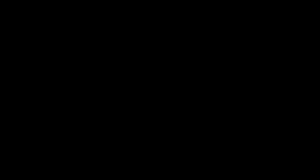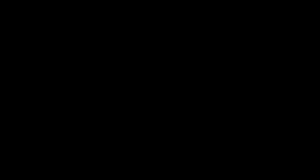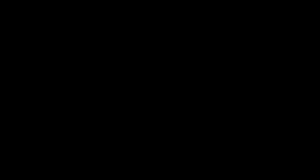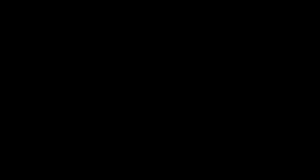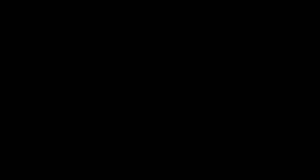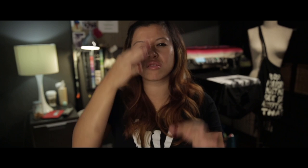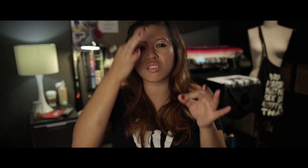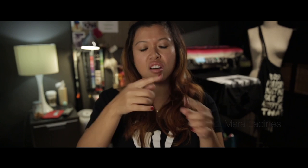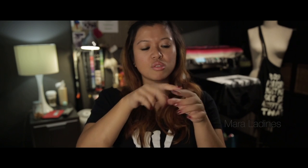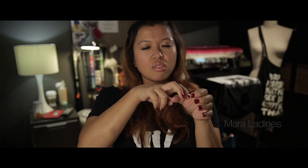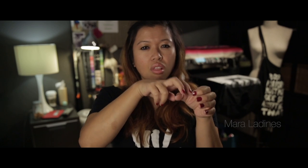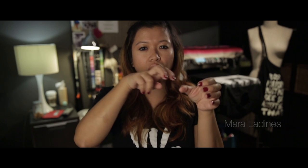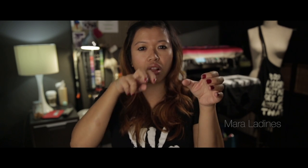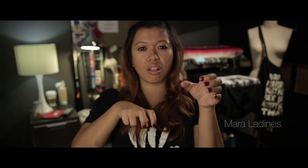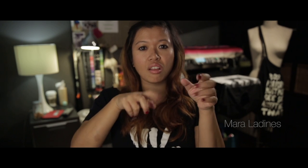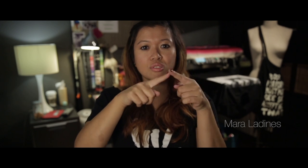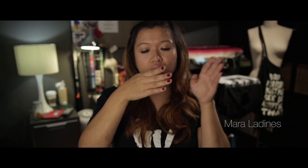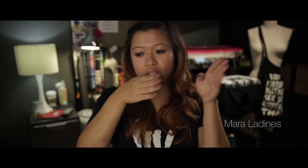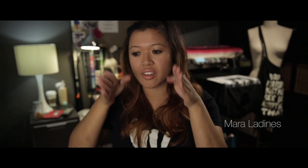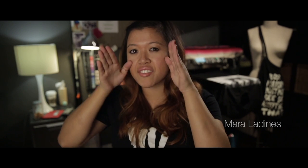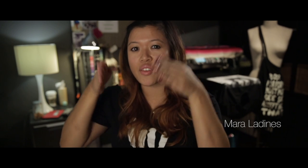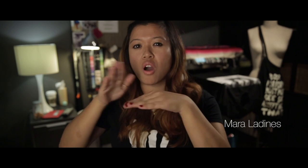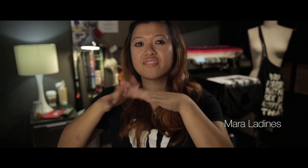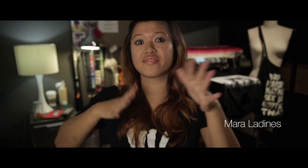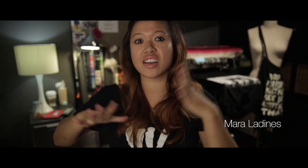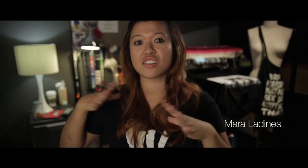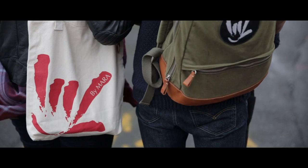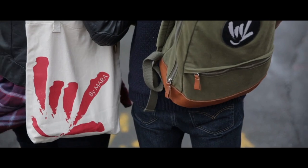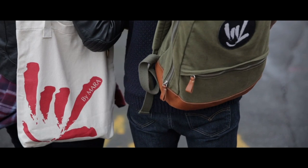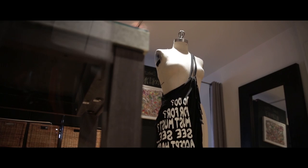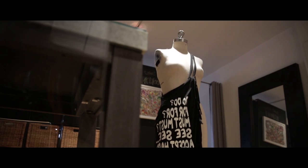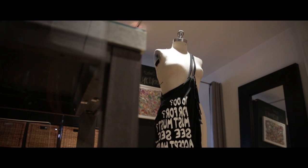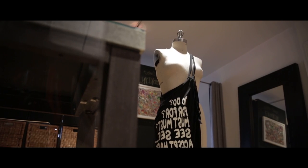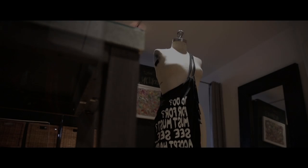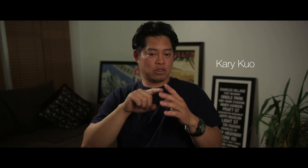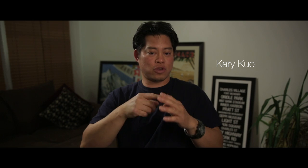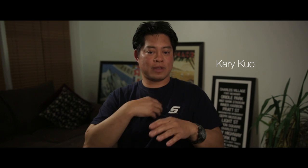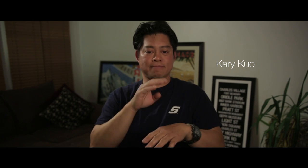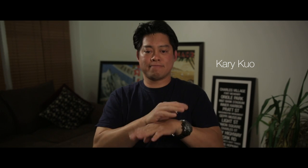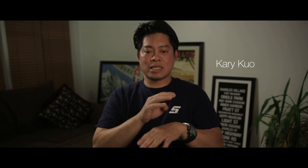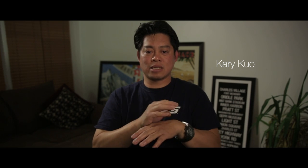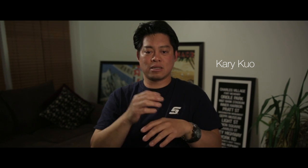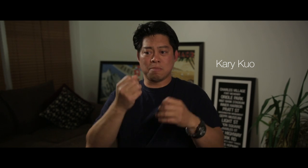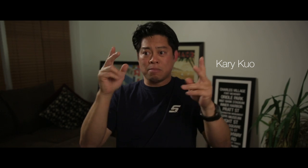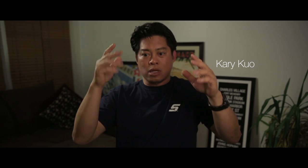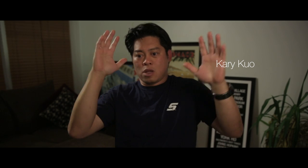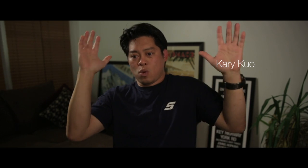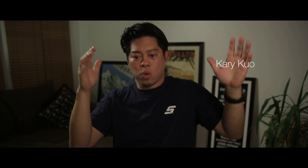I decided to stop pursuing playing the piano to be able to focus on fashion. When I started my business, there were so many people who